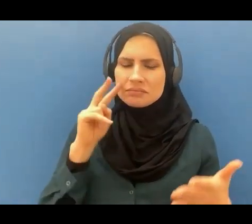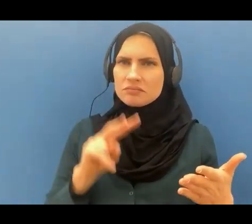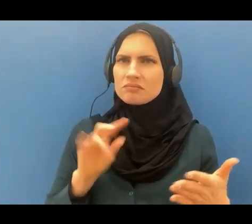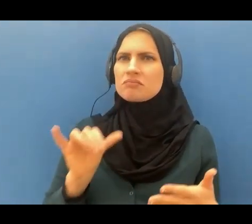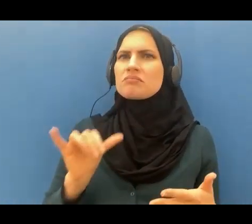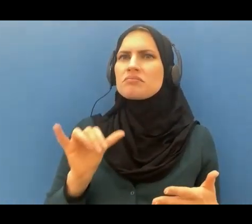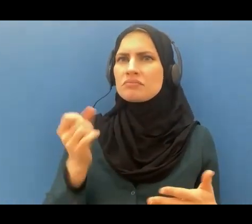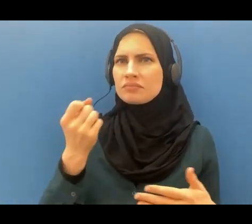painful.